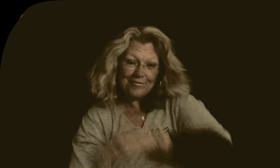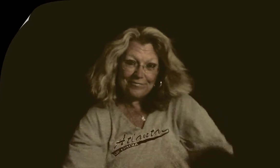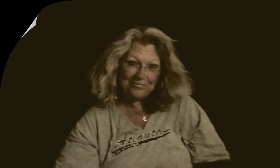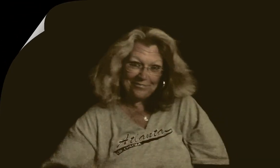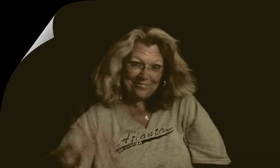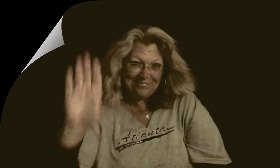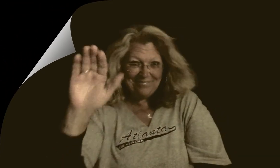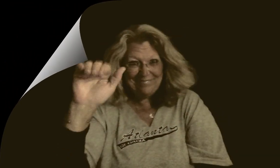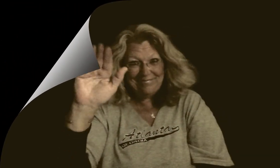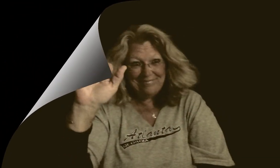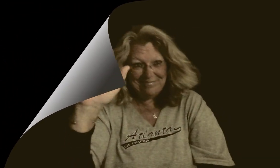Hallelujah